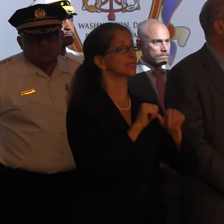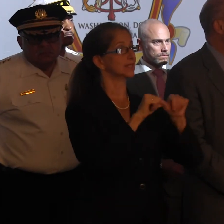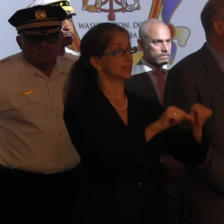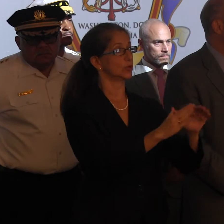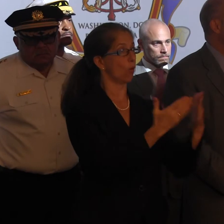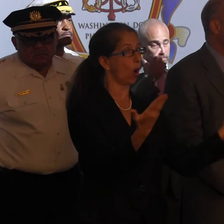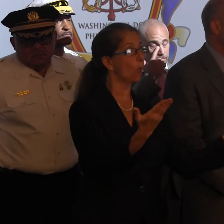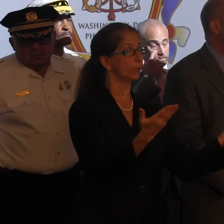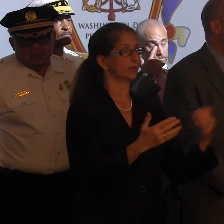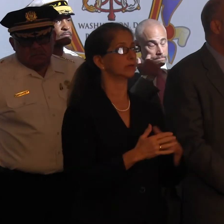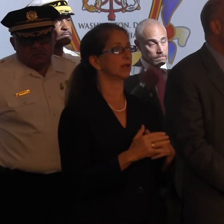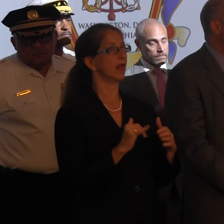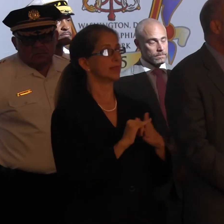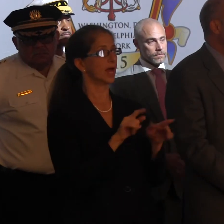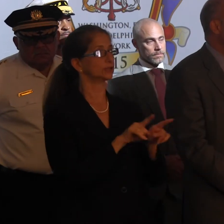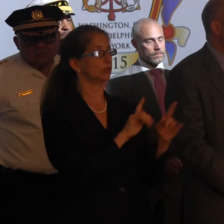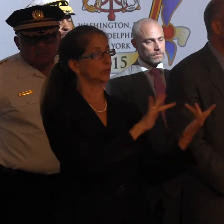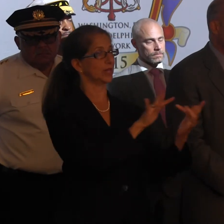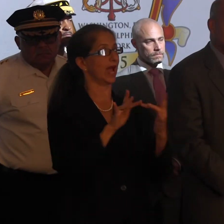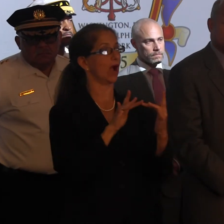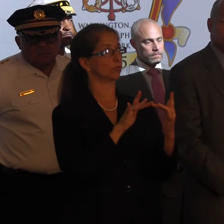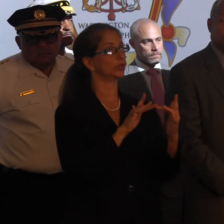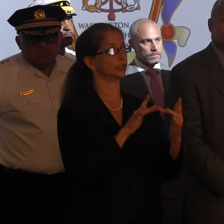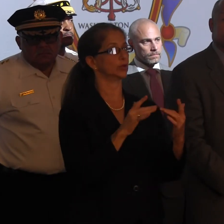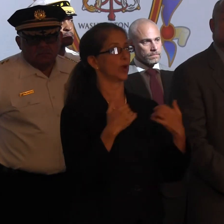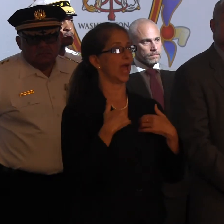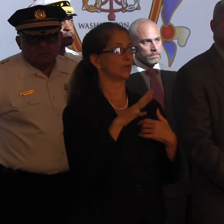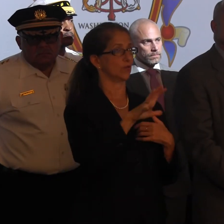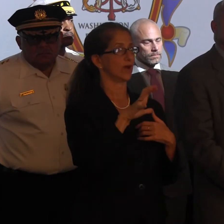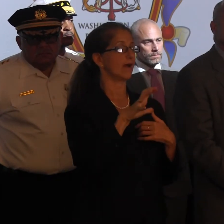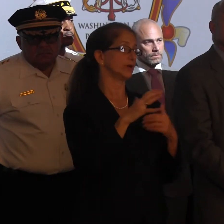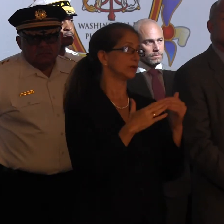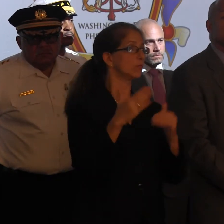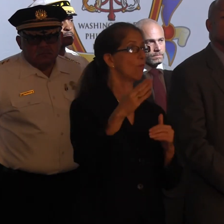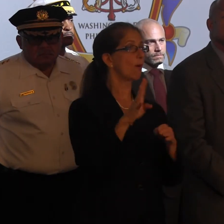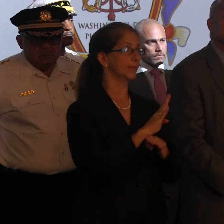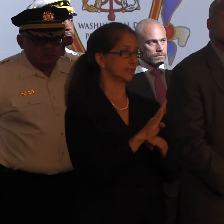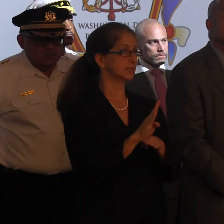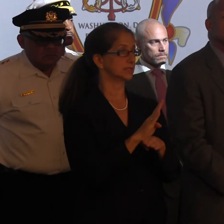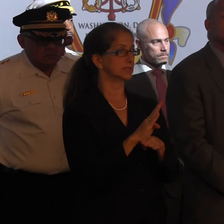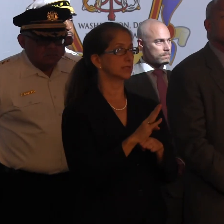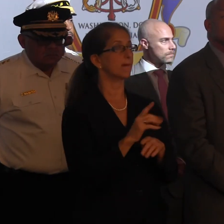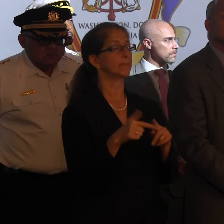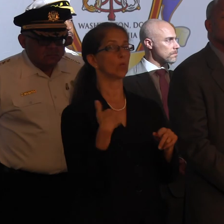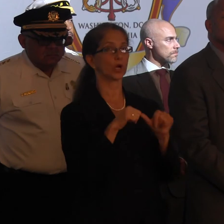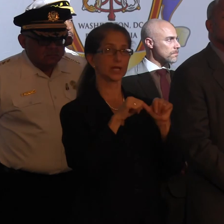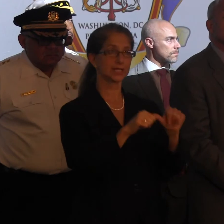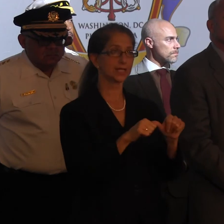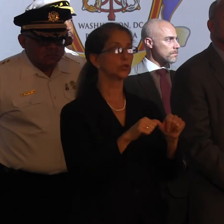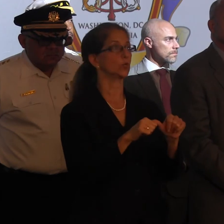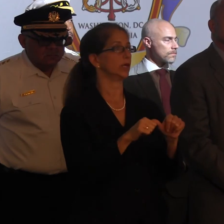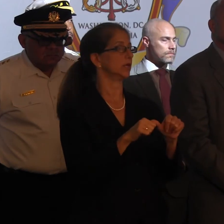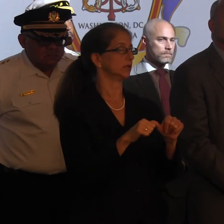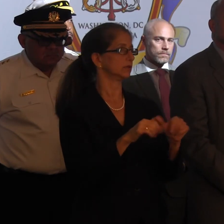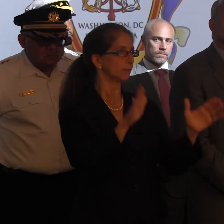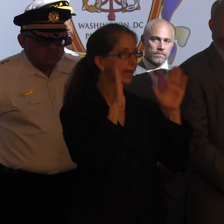And, again, that goes to the outreach that we had to the 500 or so businesses. But we are continuing to listen to